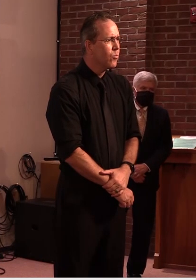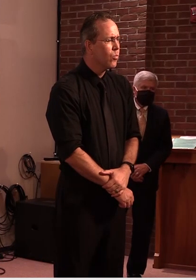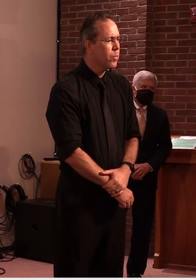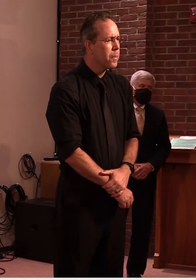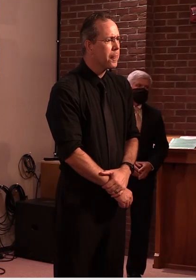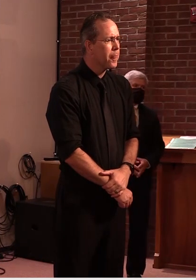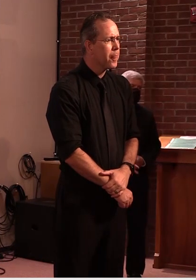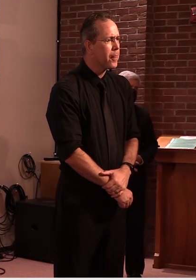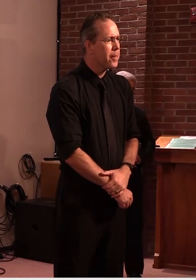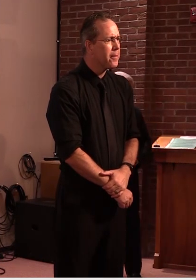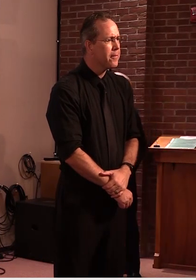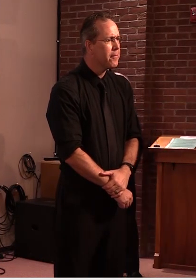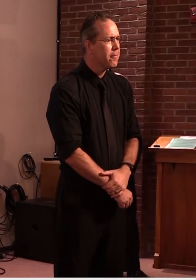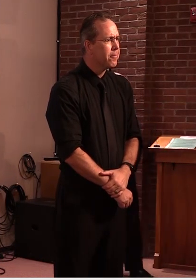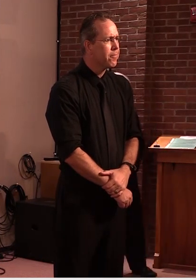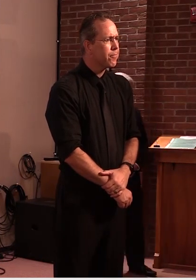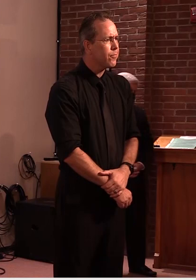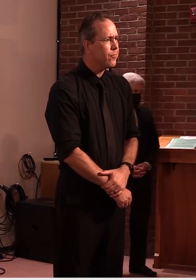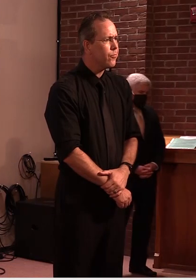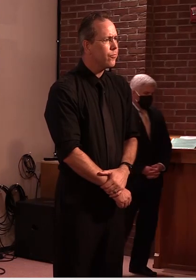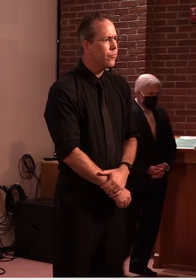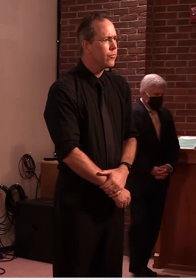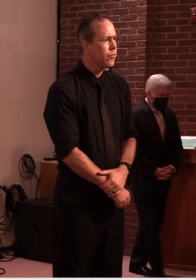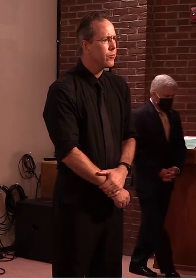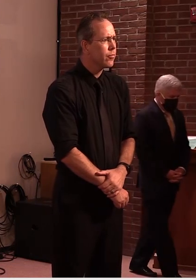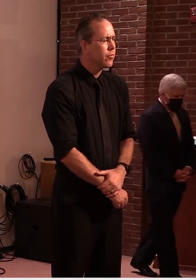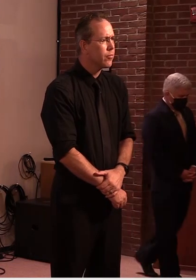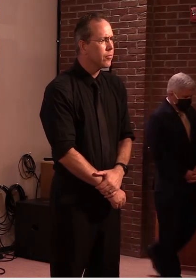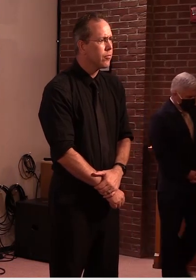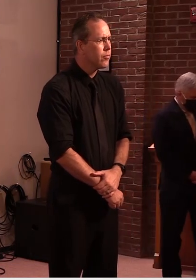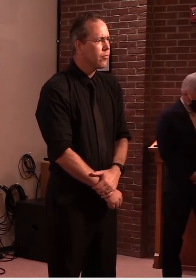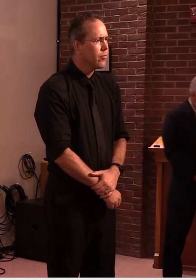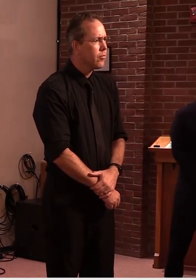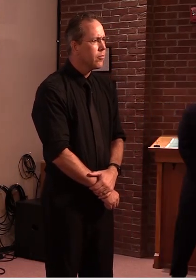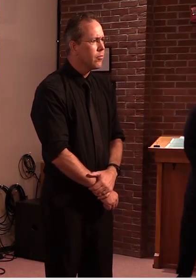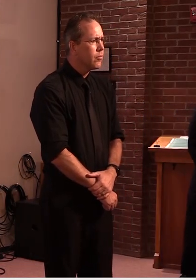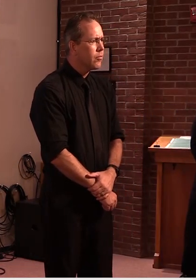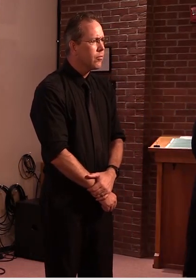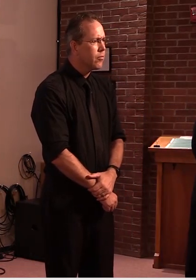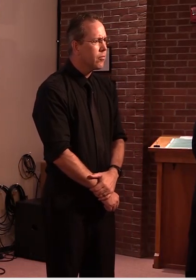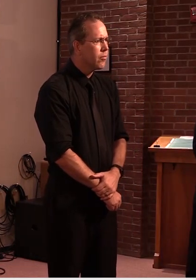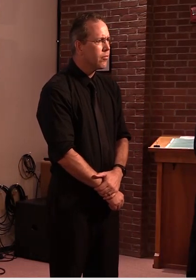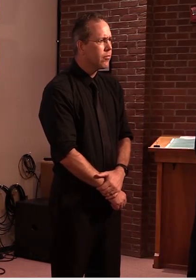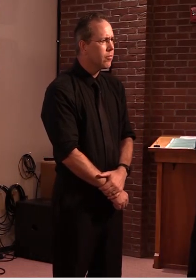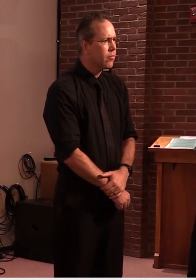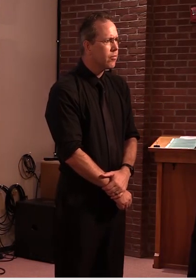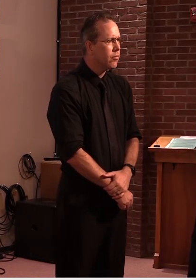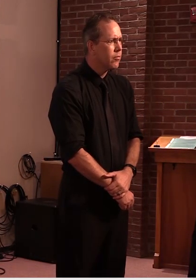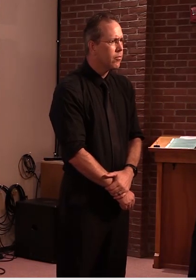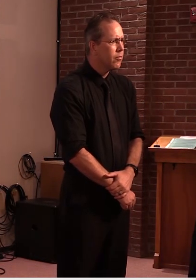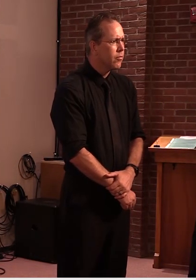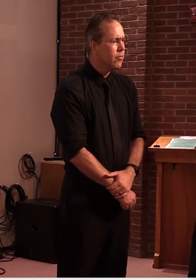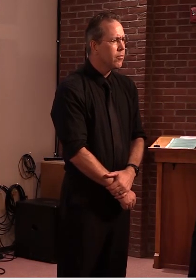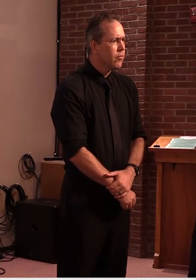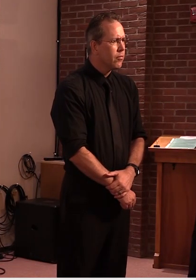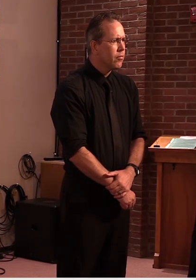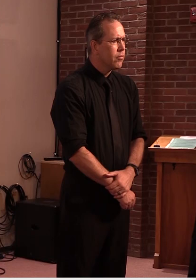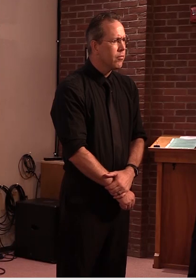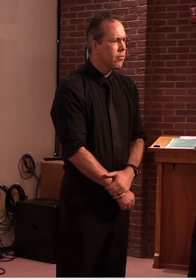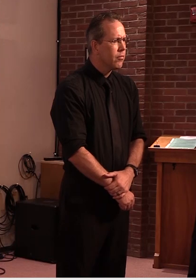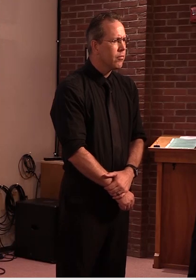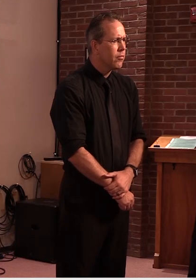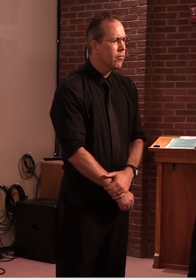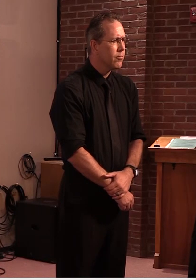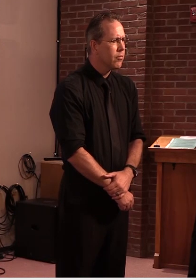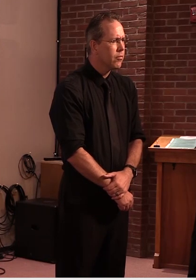you were talking about um ppe earlier and i'm wondering whether any thought has been